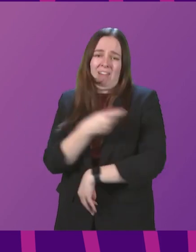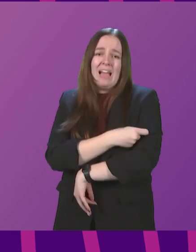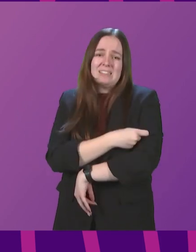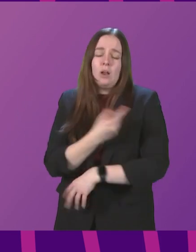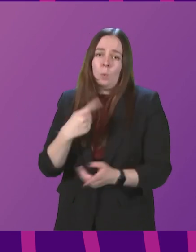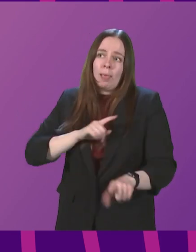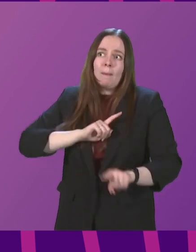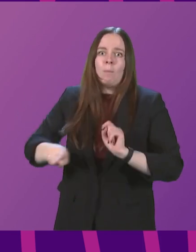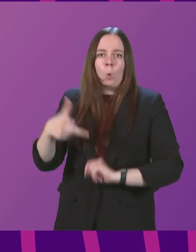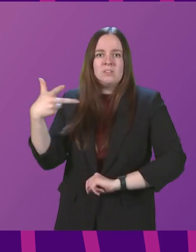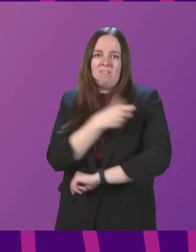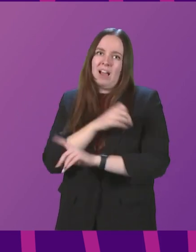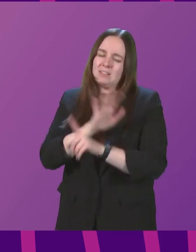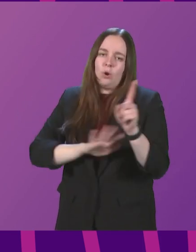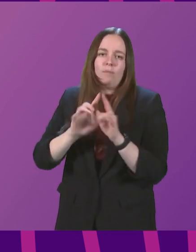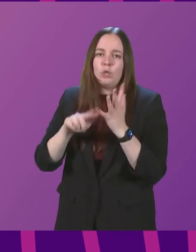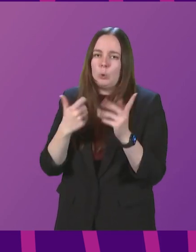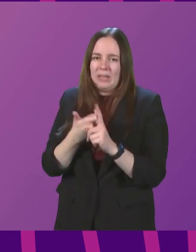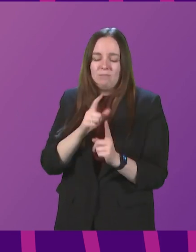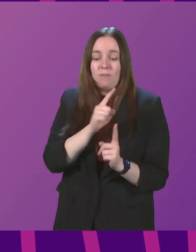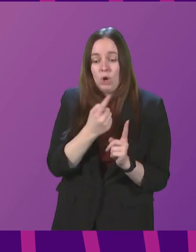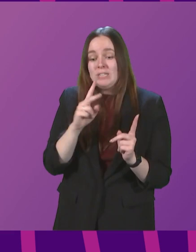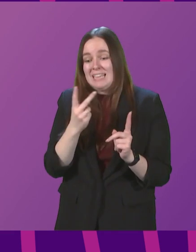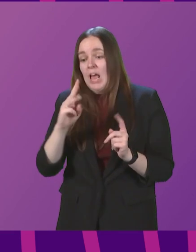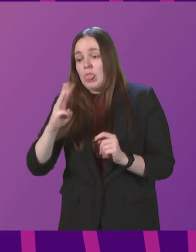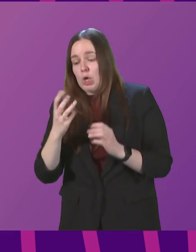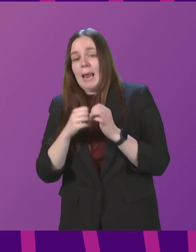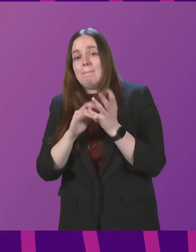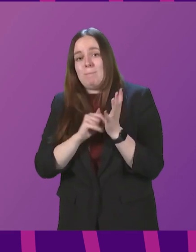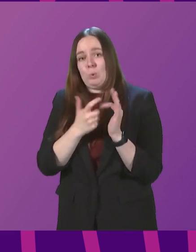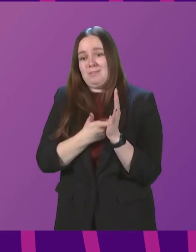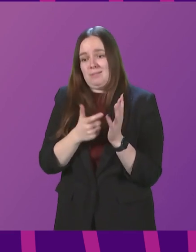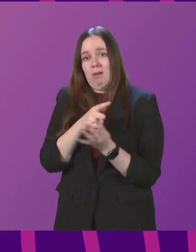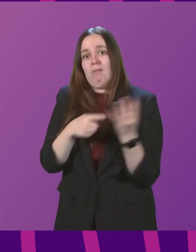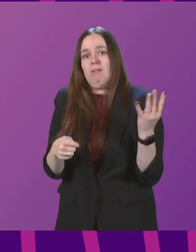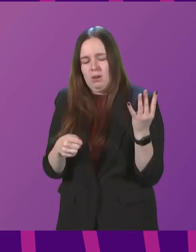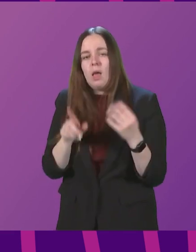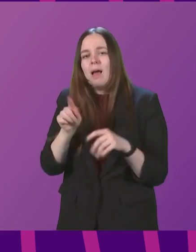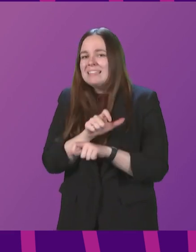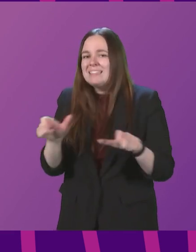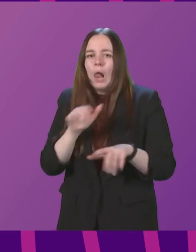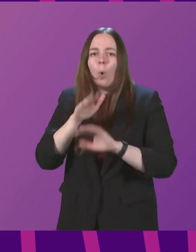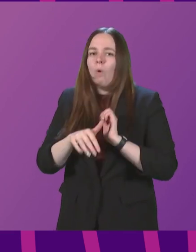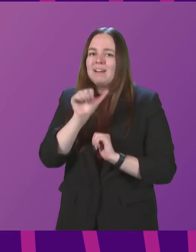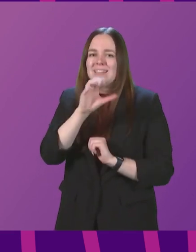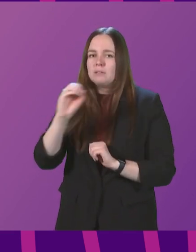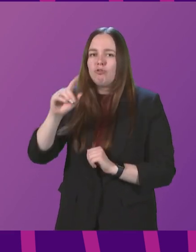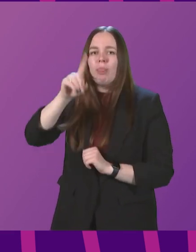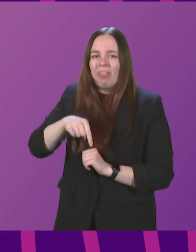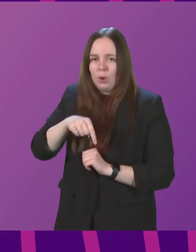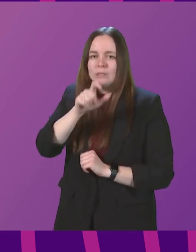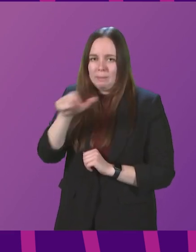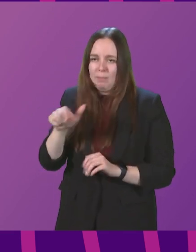the most vaccinated part of the UK in terms of first, second, third and booster doses. But there are still more than 600,000 people